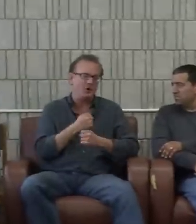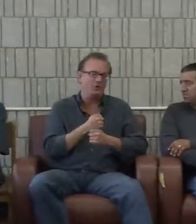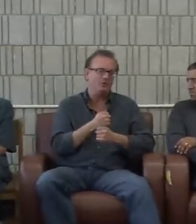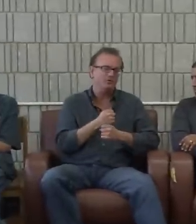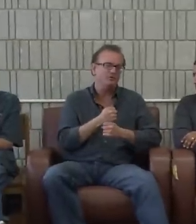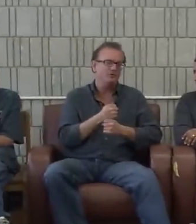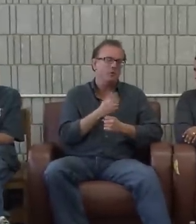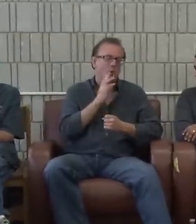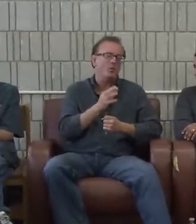12.